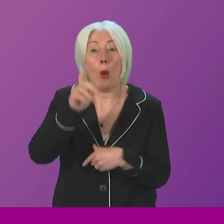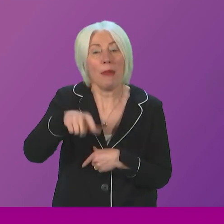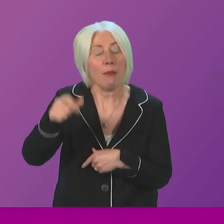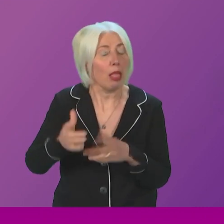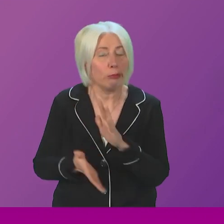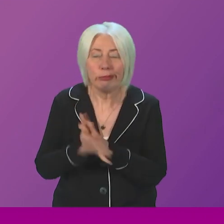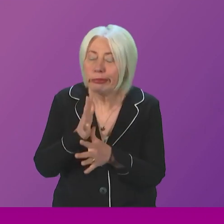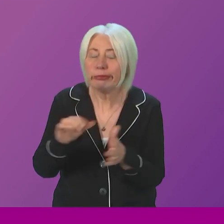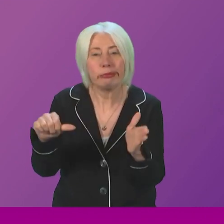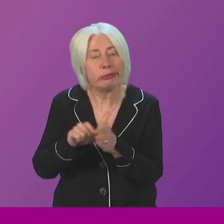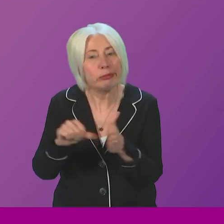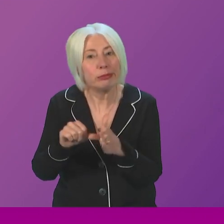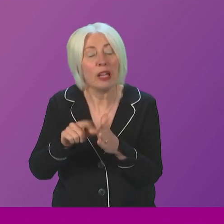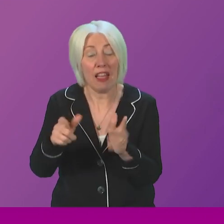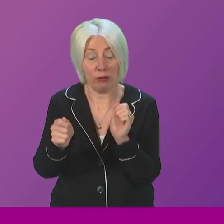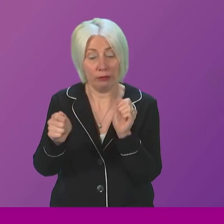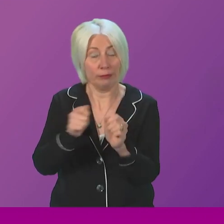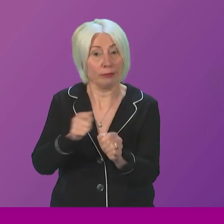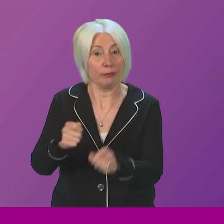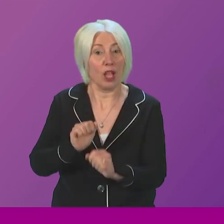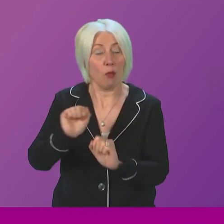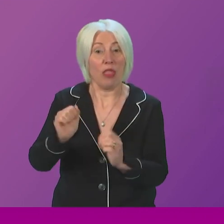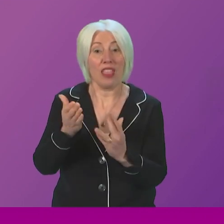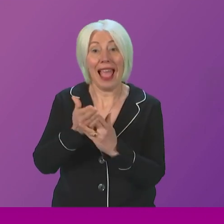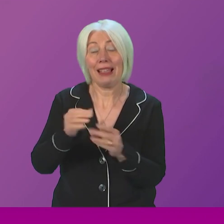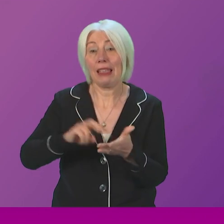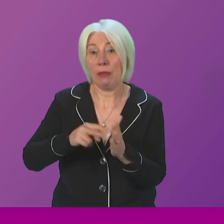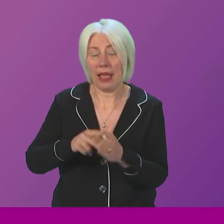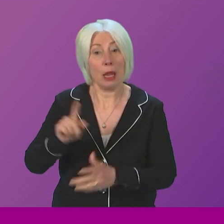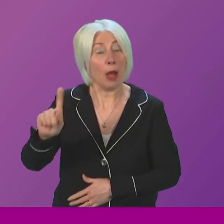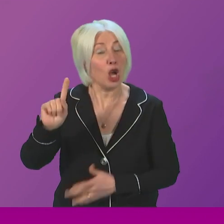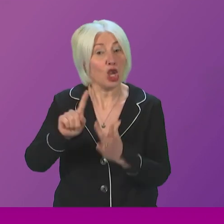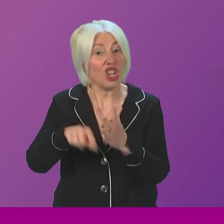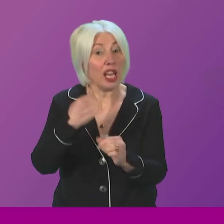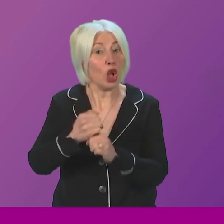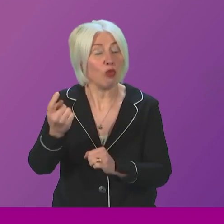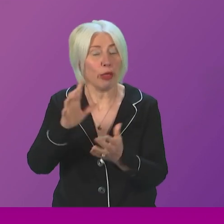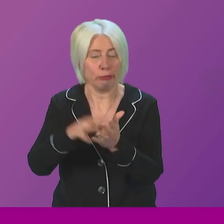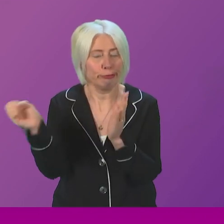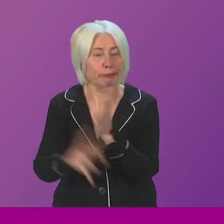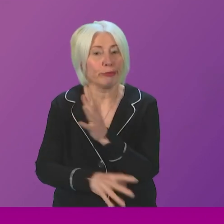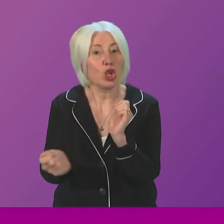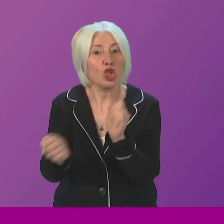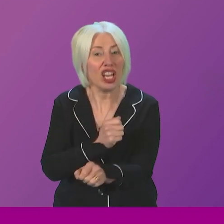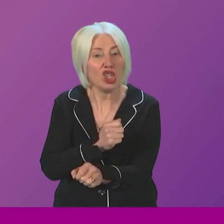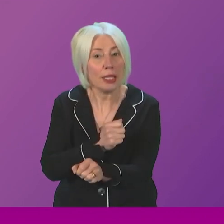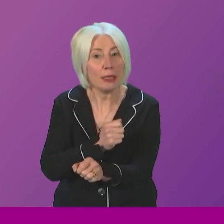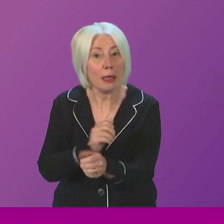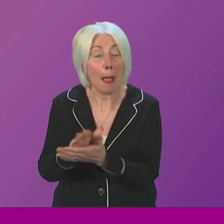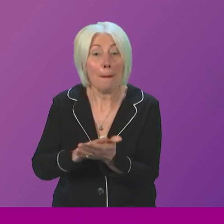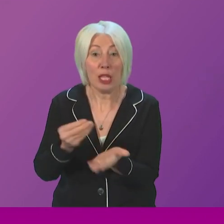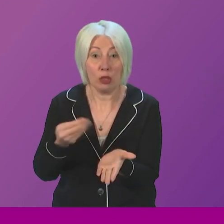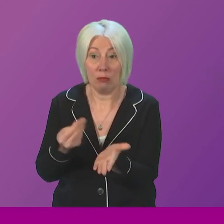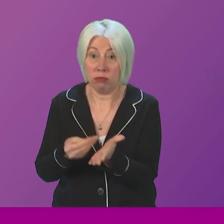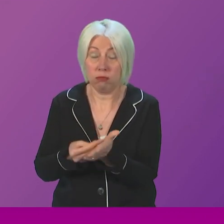or inconvenienced with the revised access plan. Jenny Galruth's decision to scrap these changes appears to have cost the